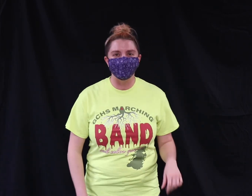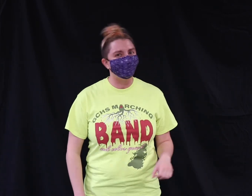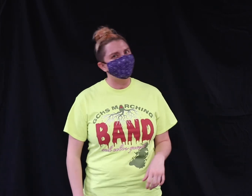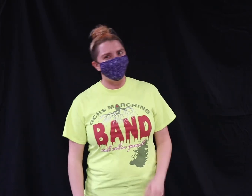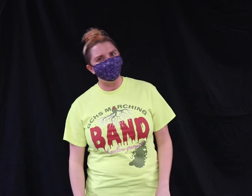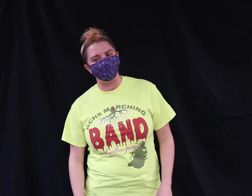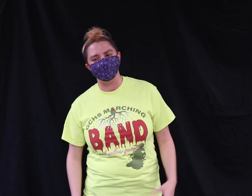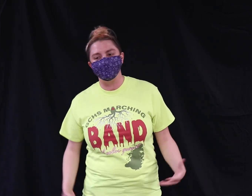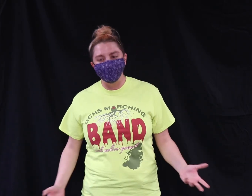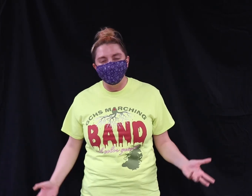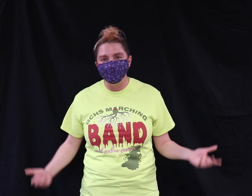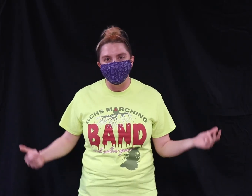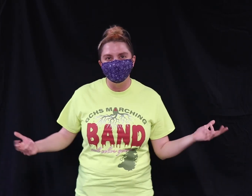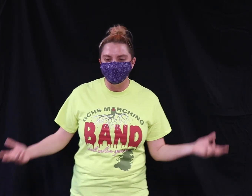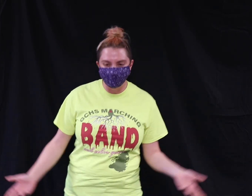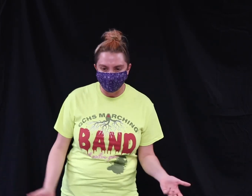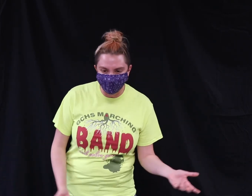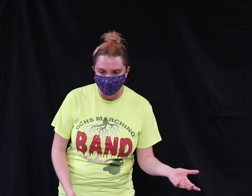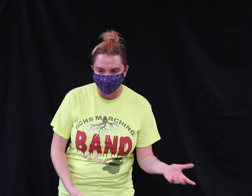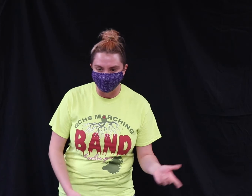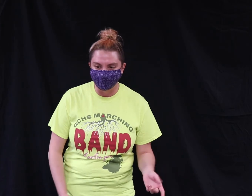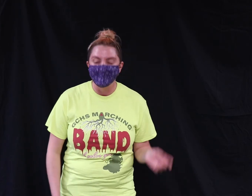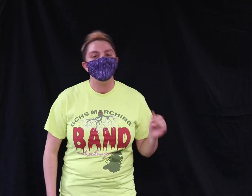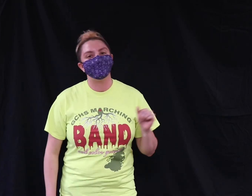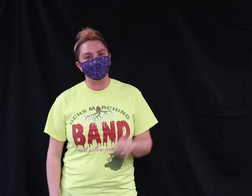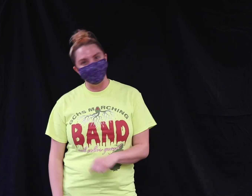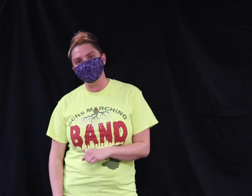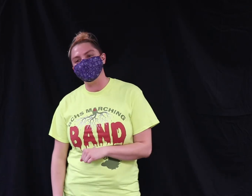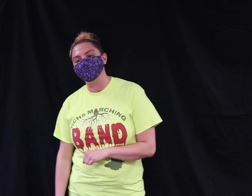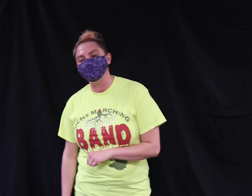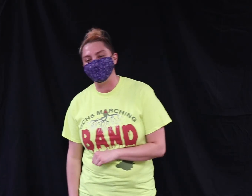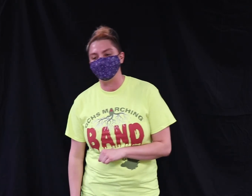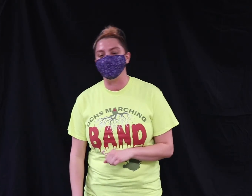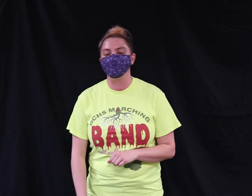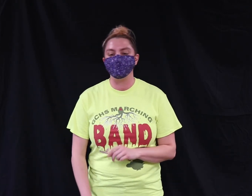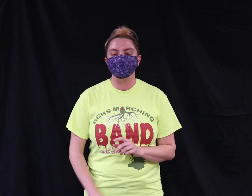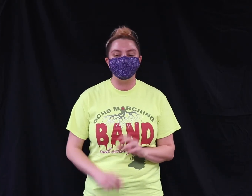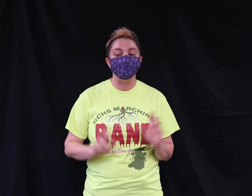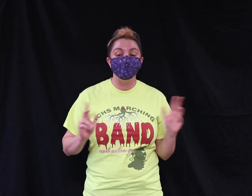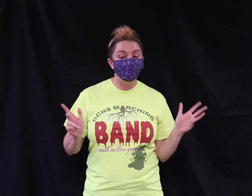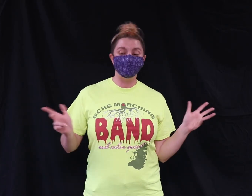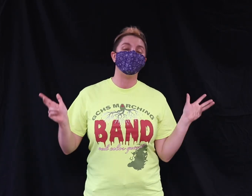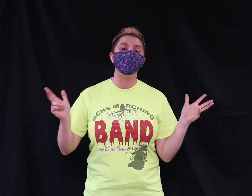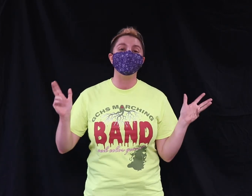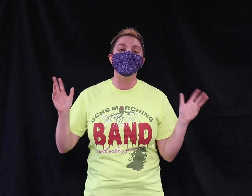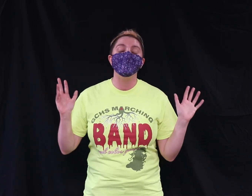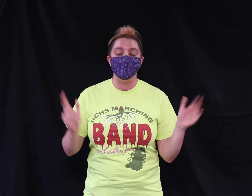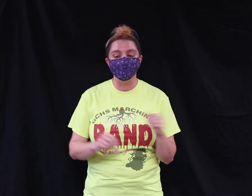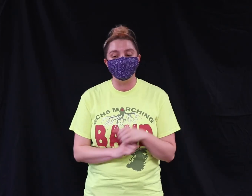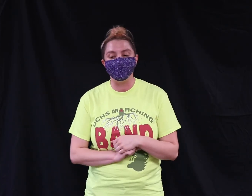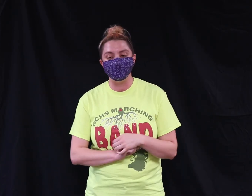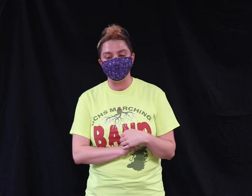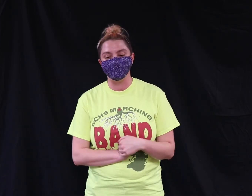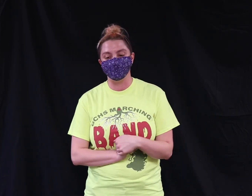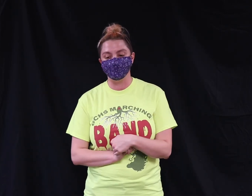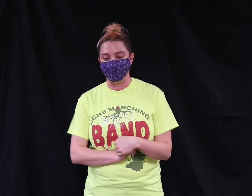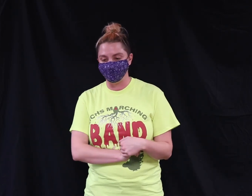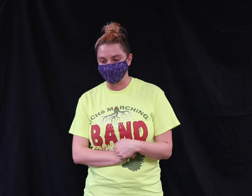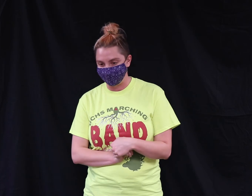girls' golf team qualified for sectionals. Congratulations on accomplishing such a huge goal, and good luck at sectionals next week.